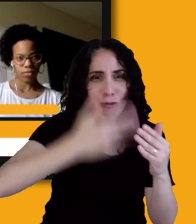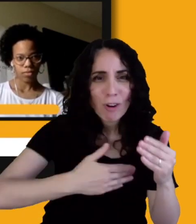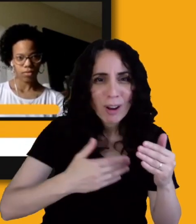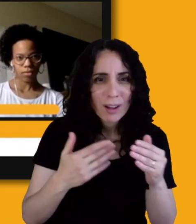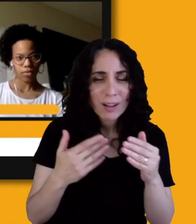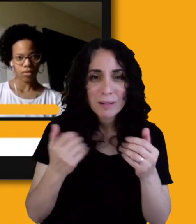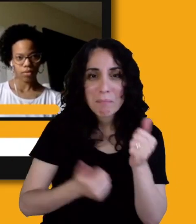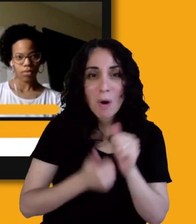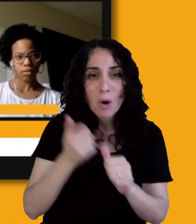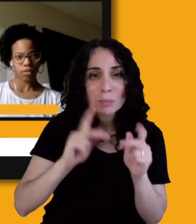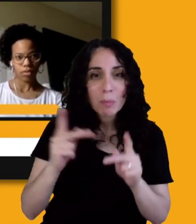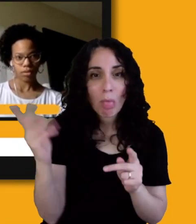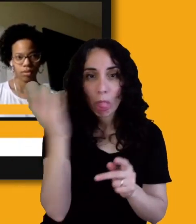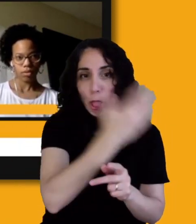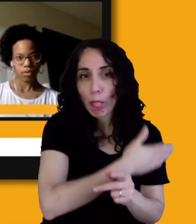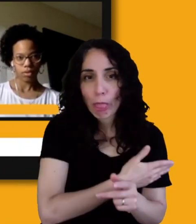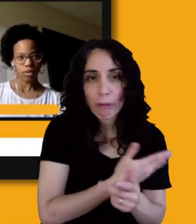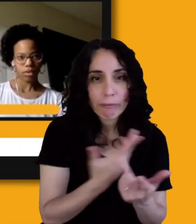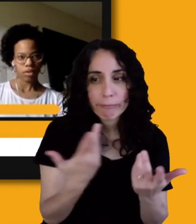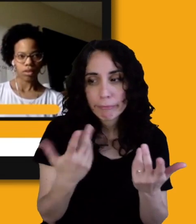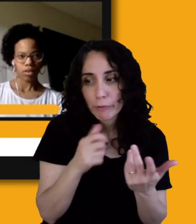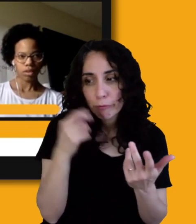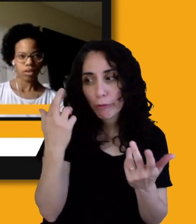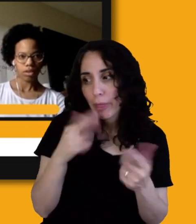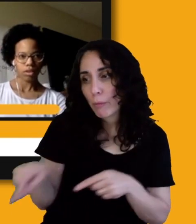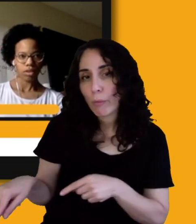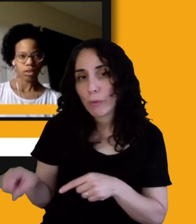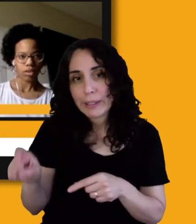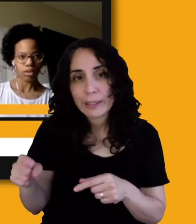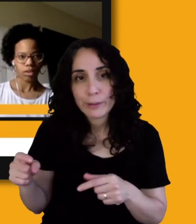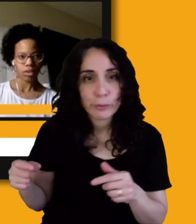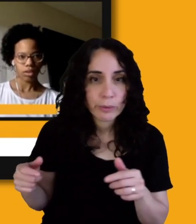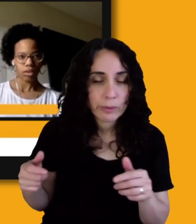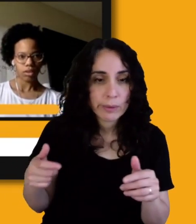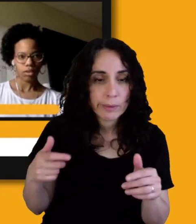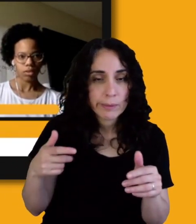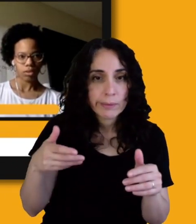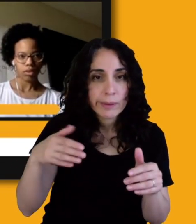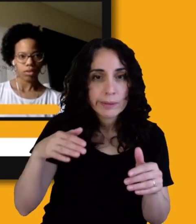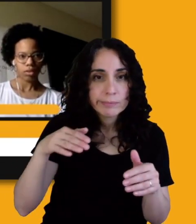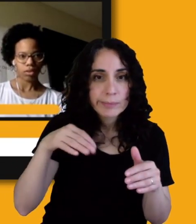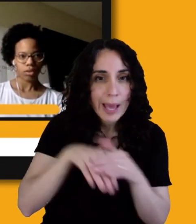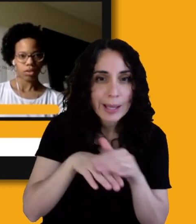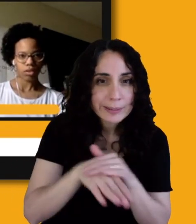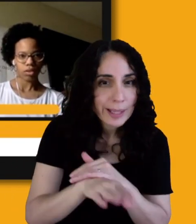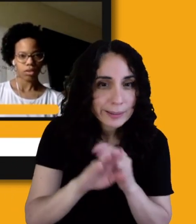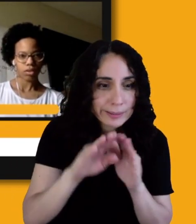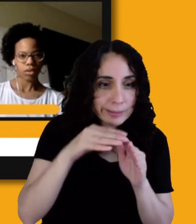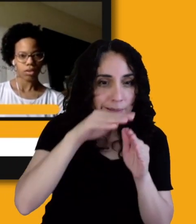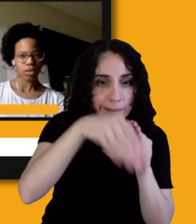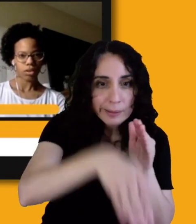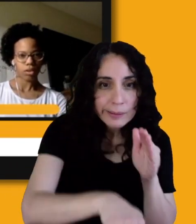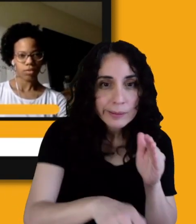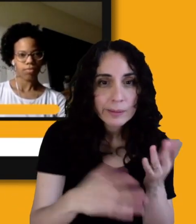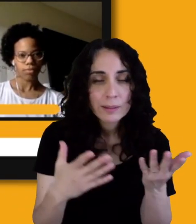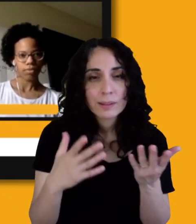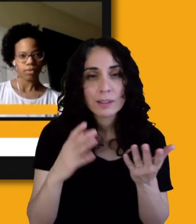about it. Whereas those ones that you saw in Chicago, they're, they're the whole width of the curb so that everybody has equal